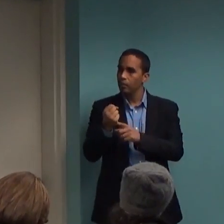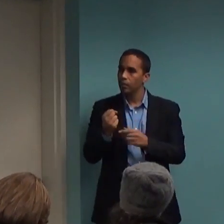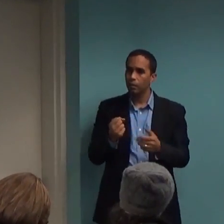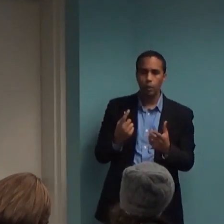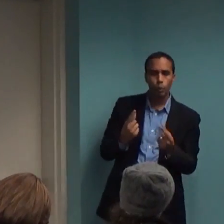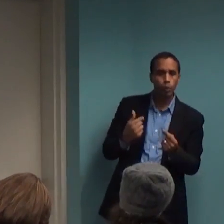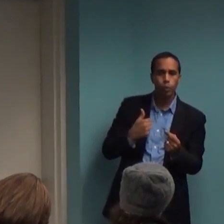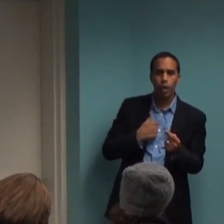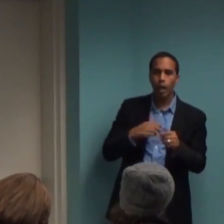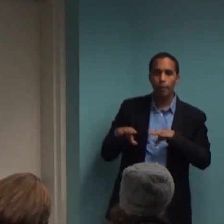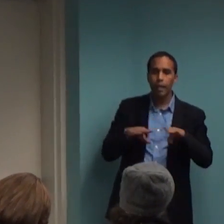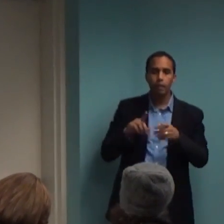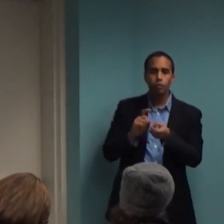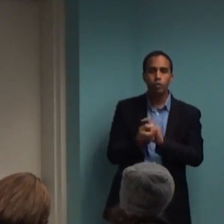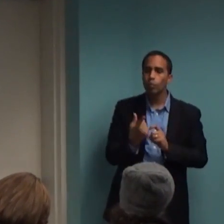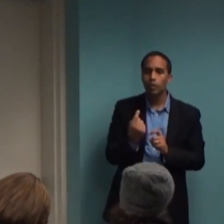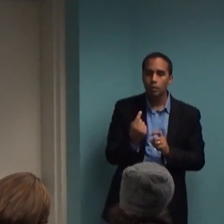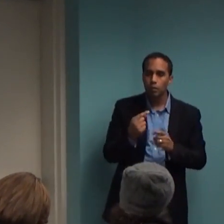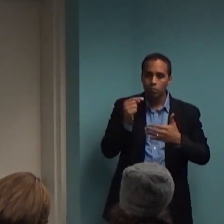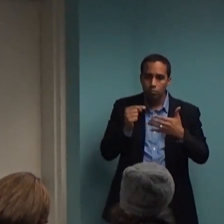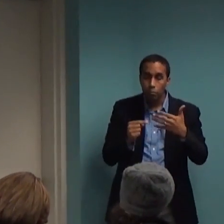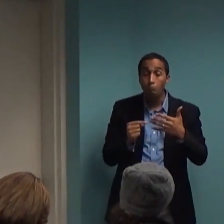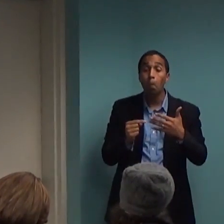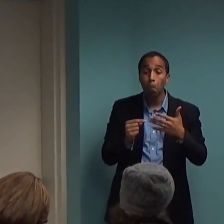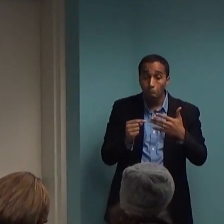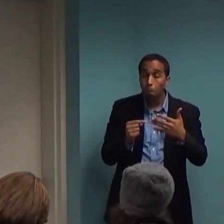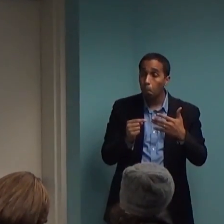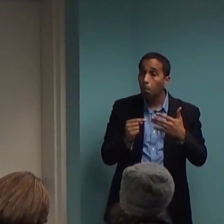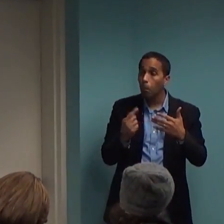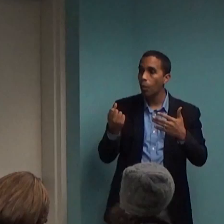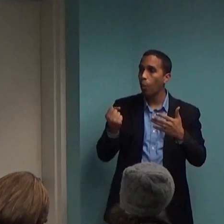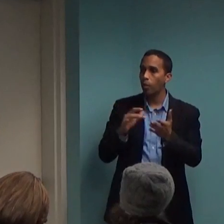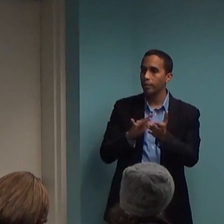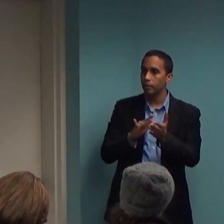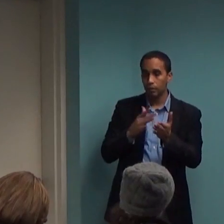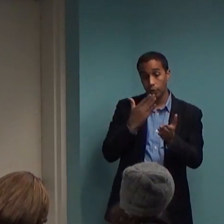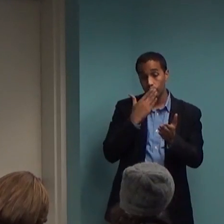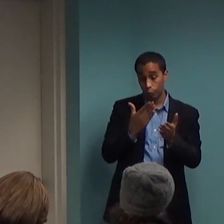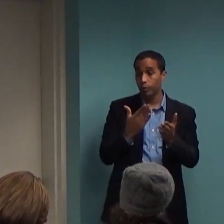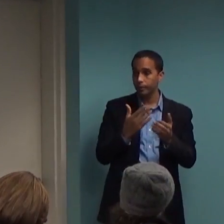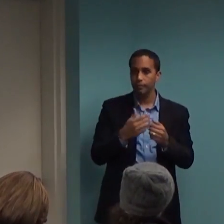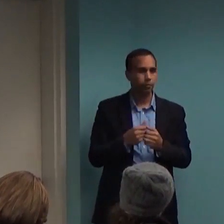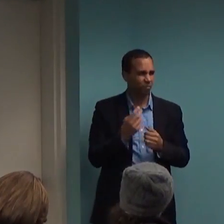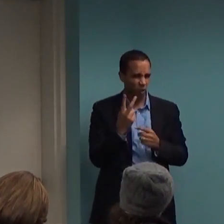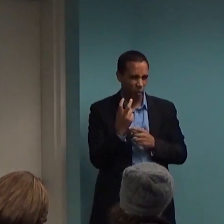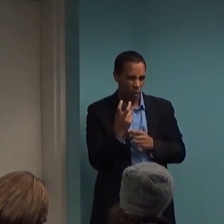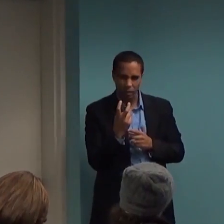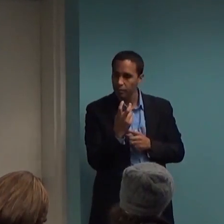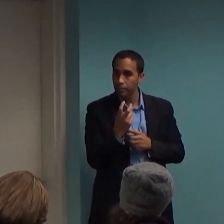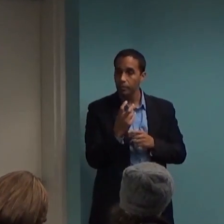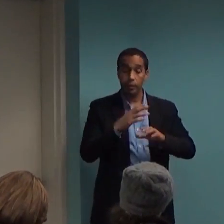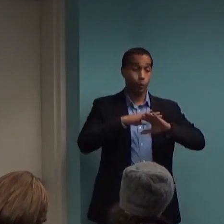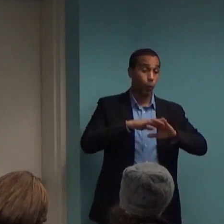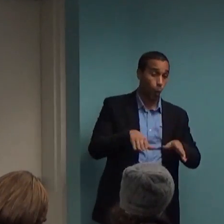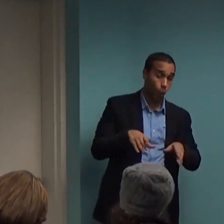differently? Those are very big issues to reckon with. I have two more don'ts and dos to go through.